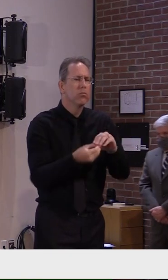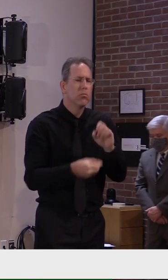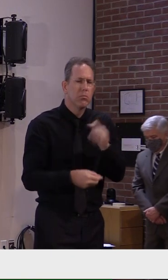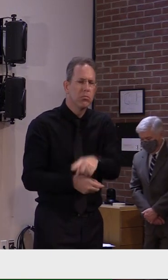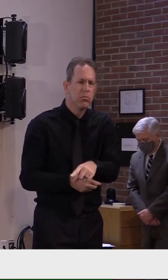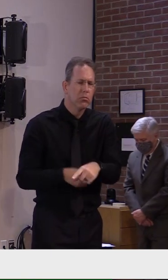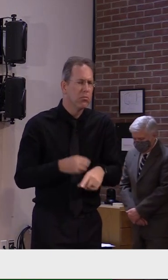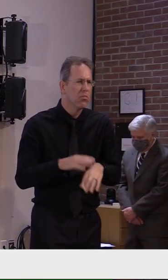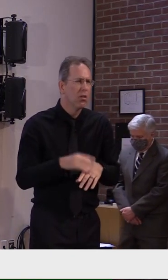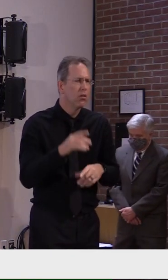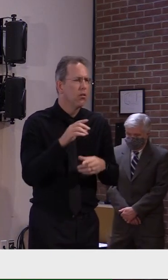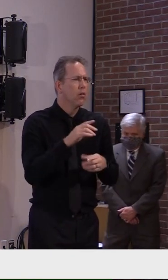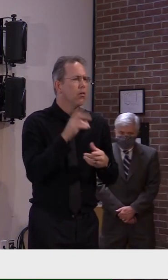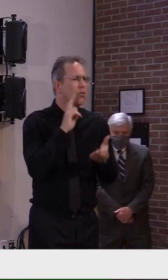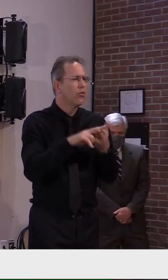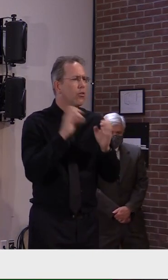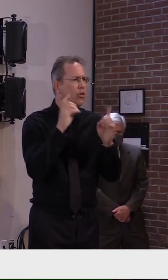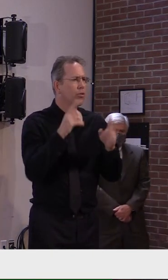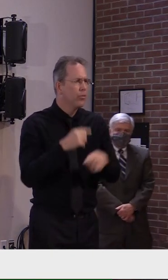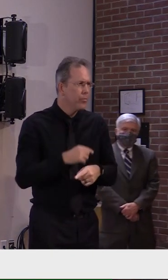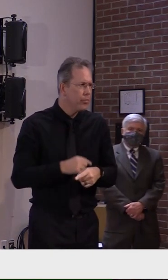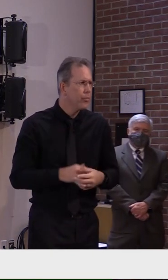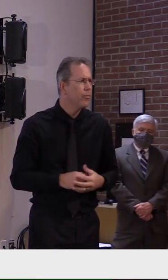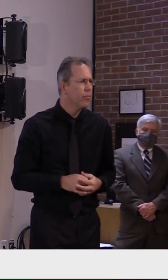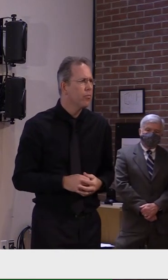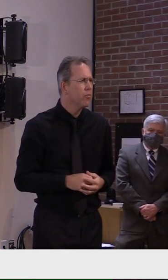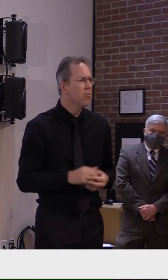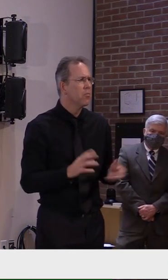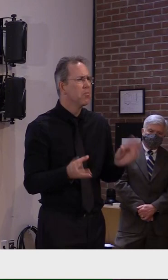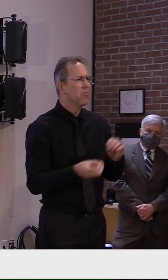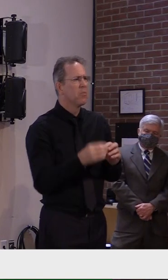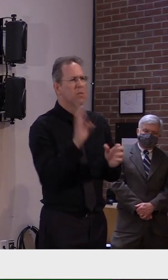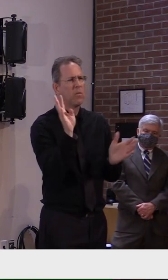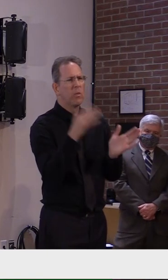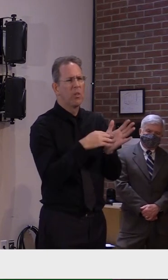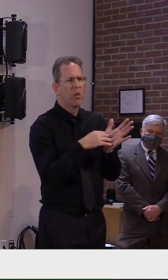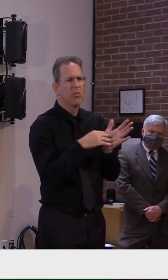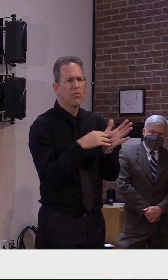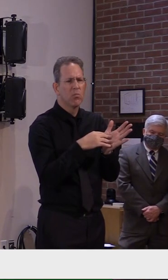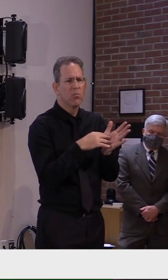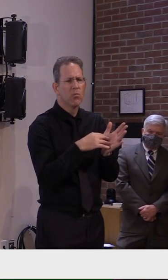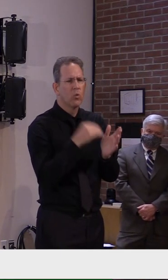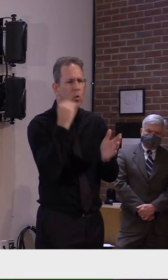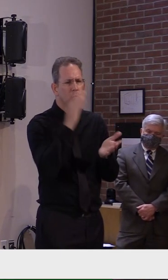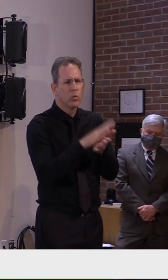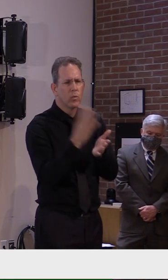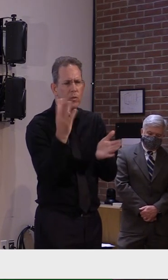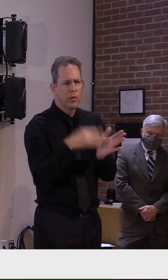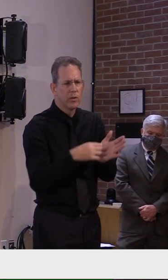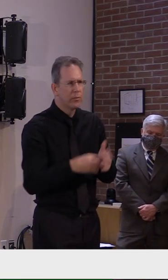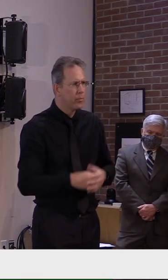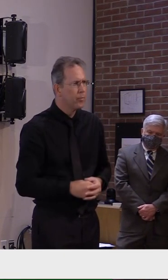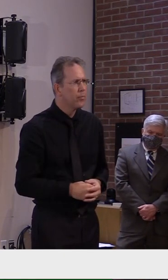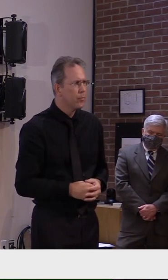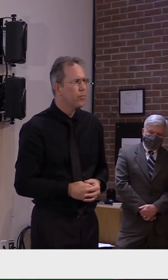thank you lola bt digger